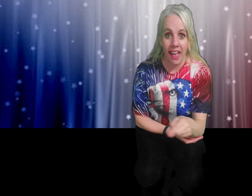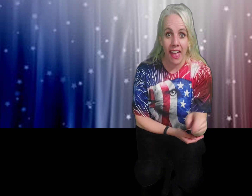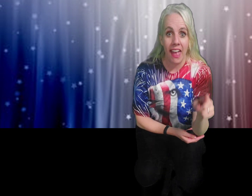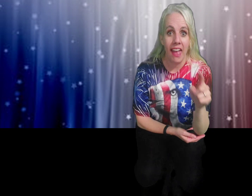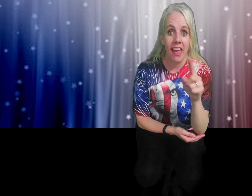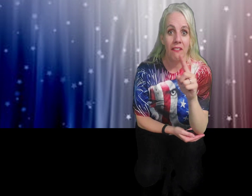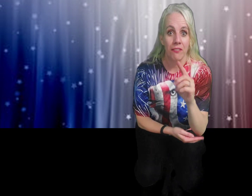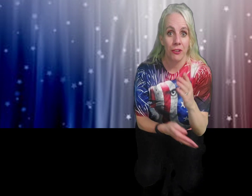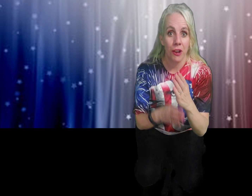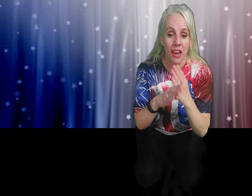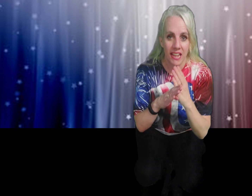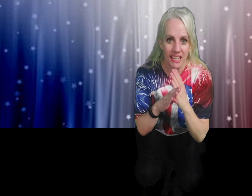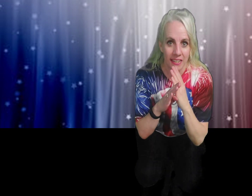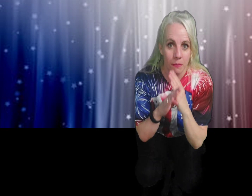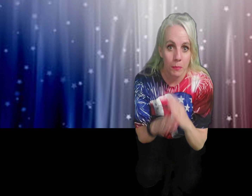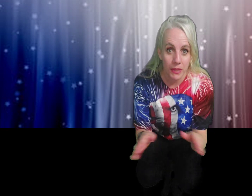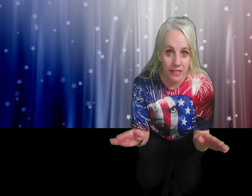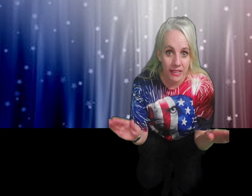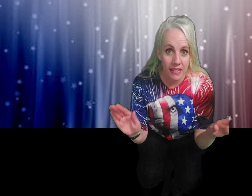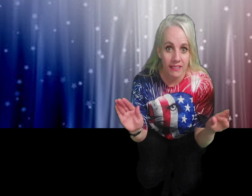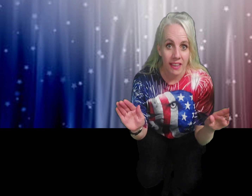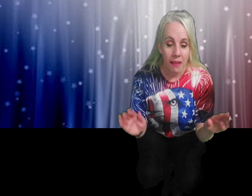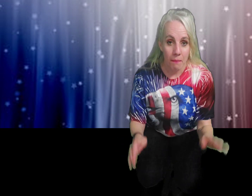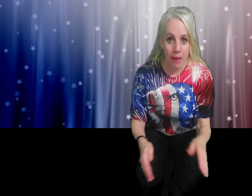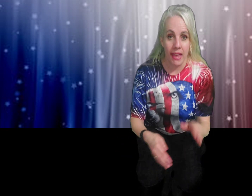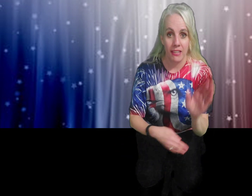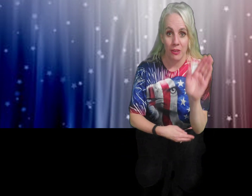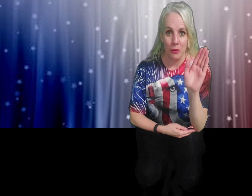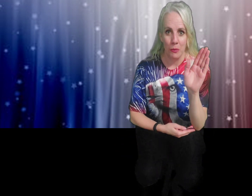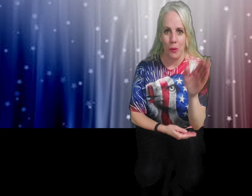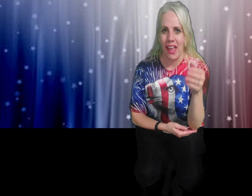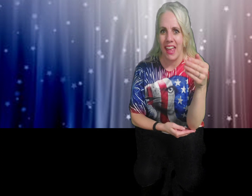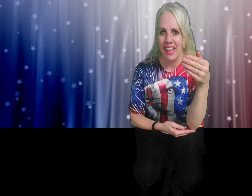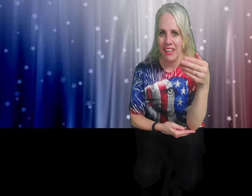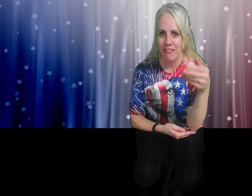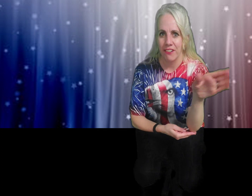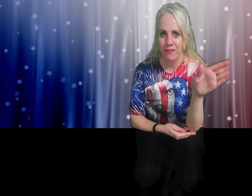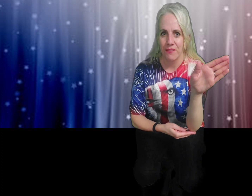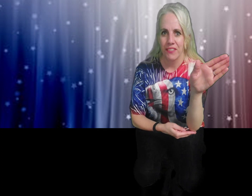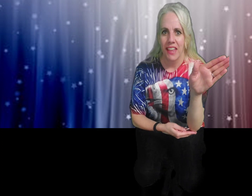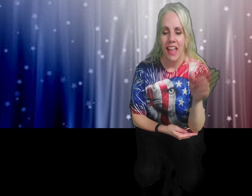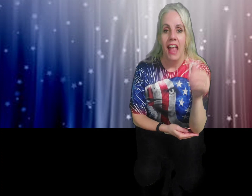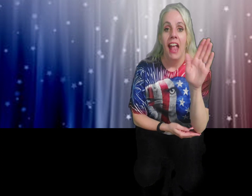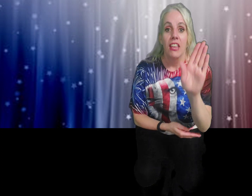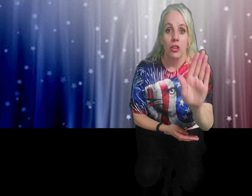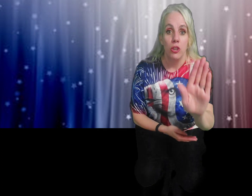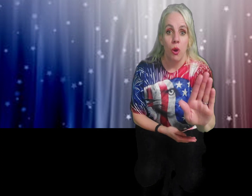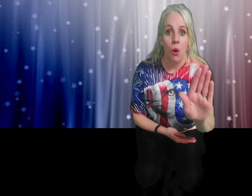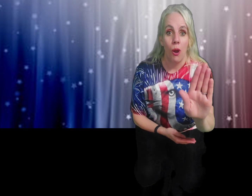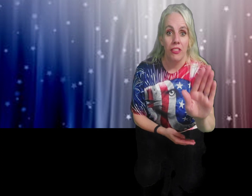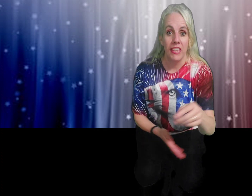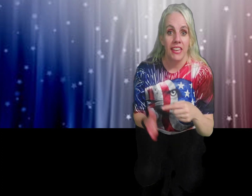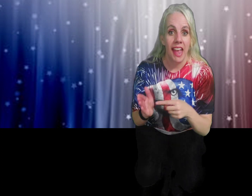in peace. May you wave. You're the